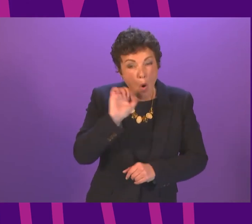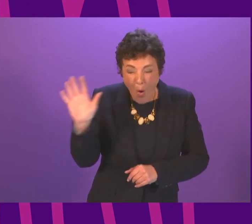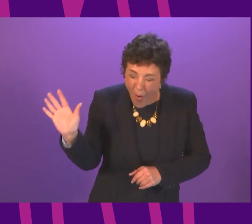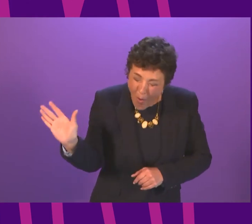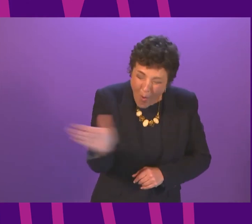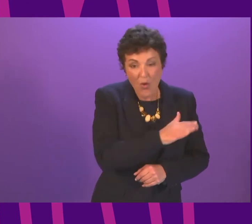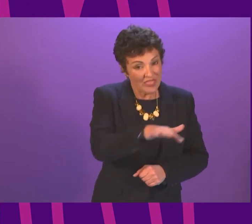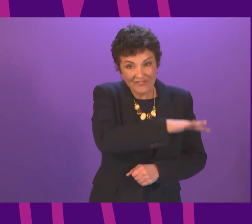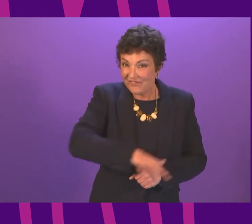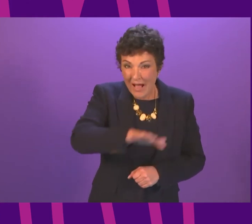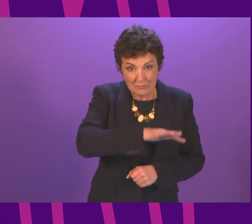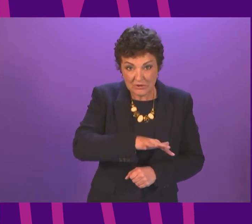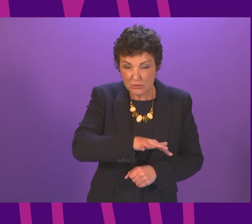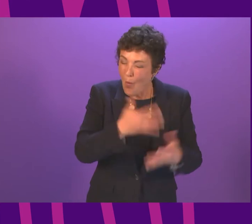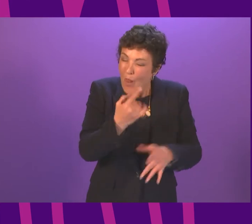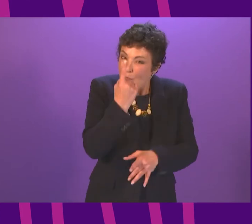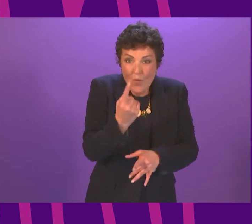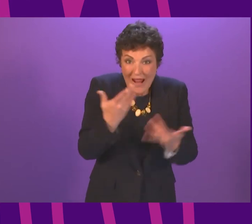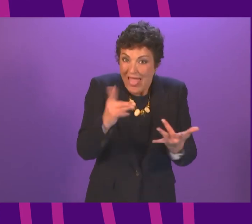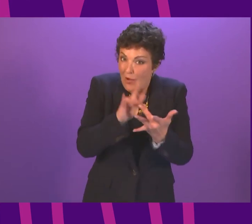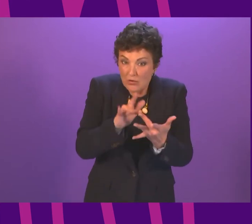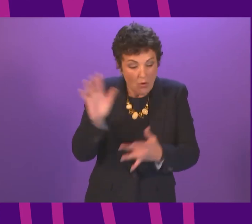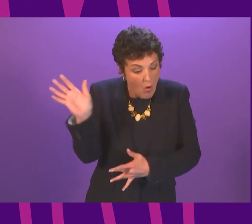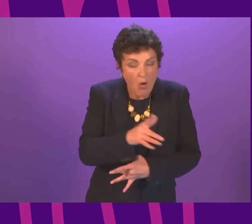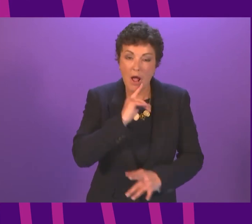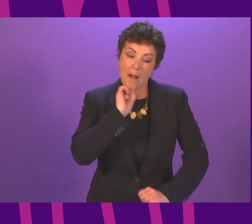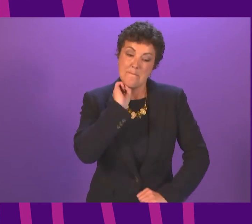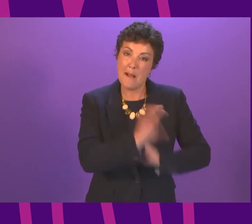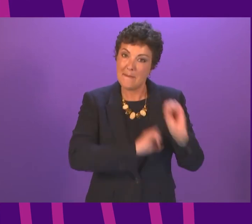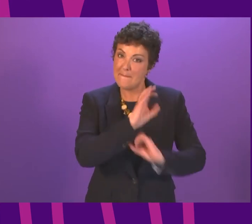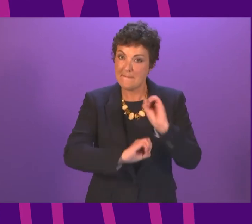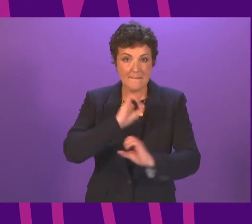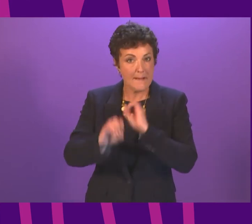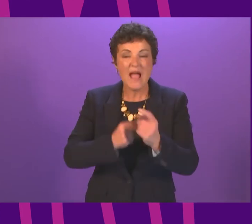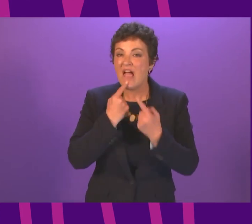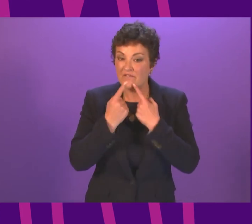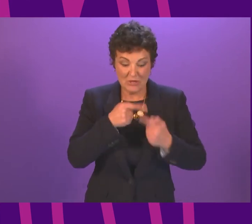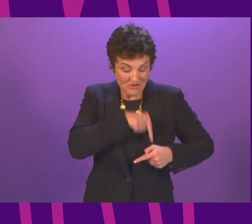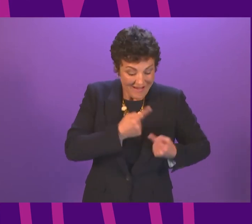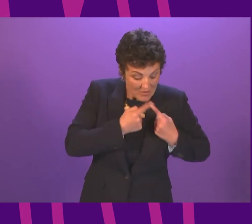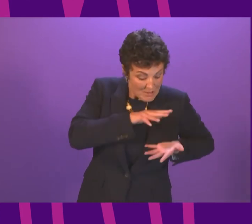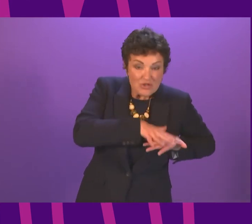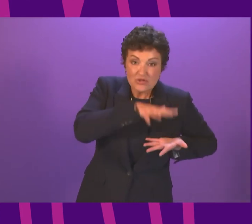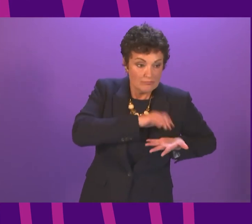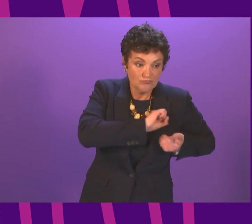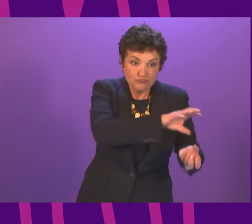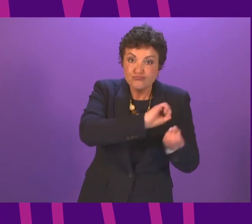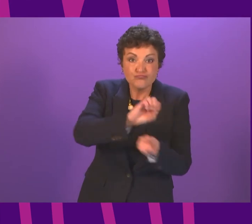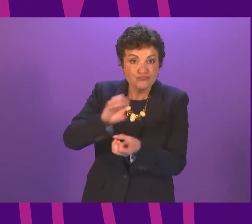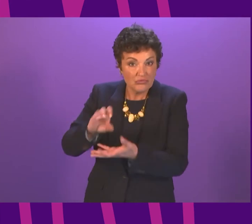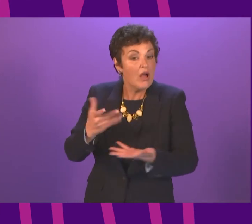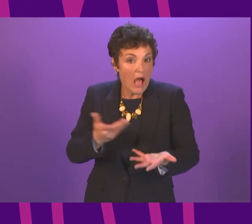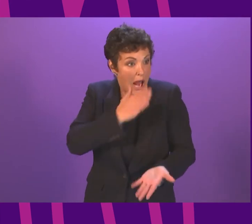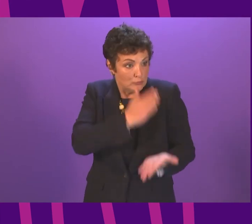one exception, have been contacted. I the information from the case note review shared with them, and I am sure a number of questions